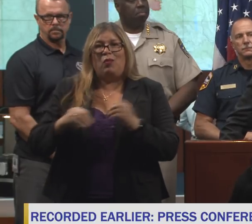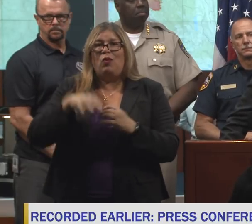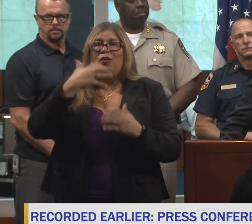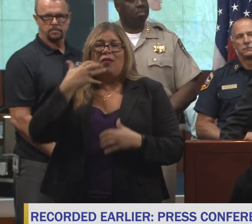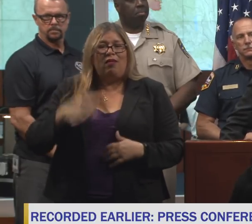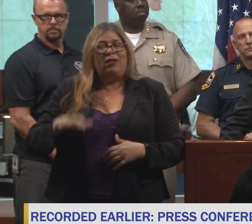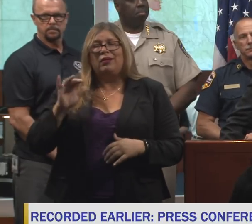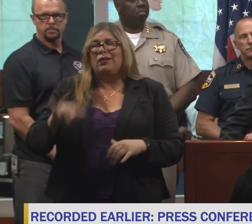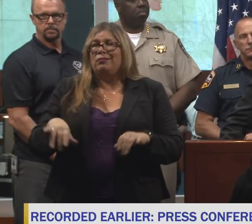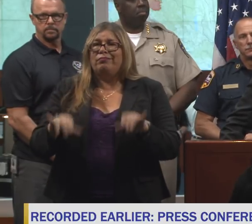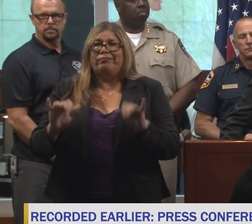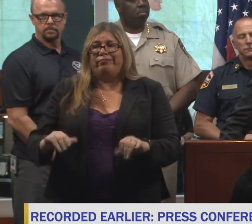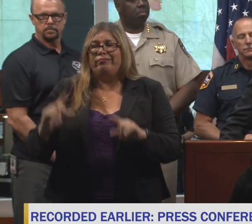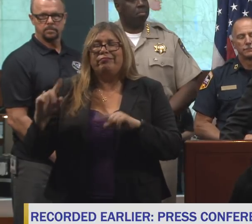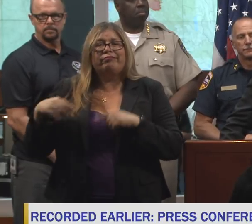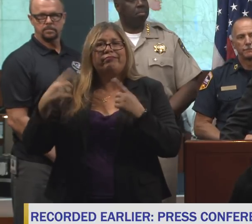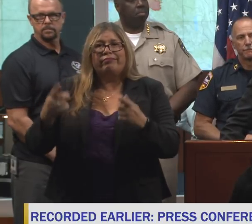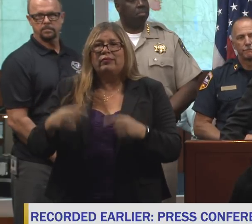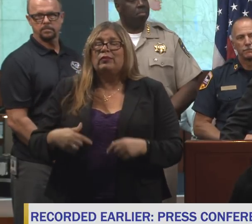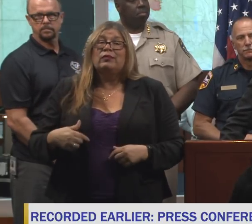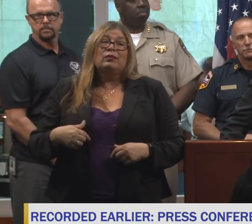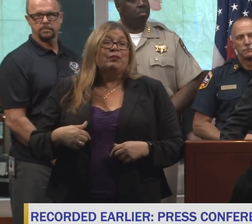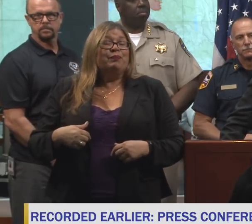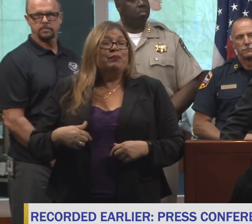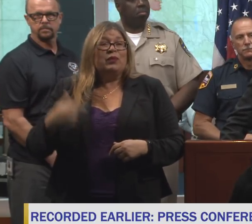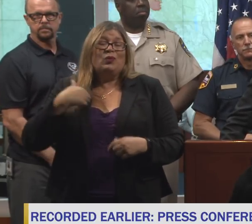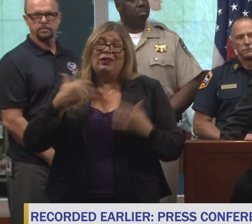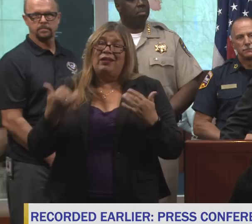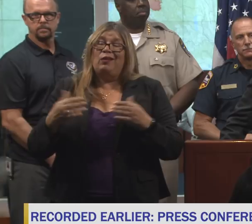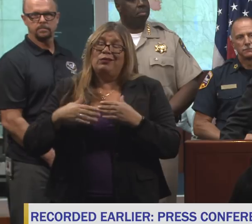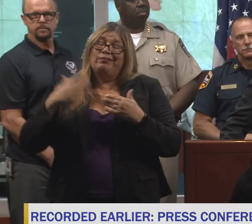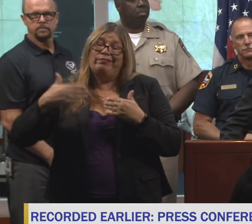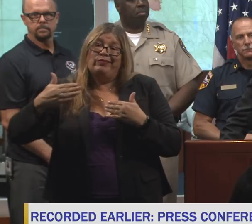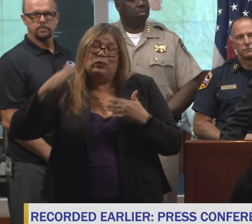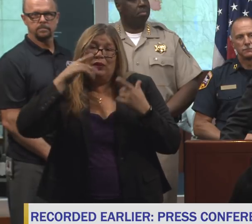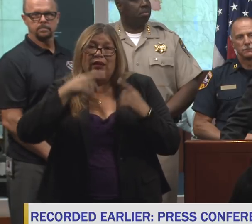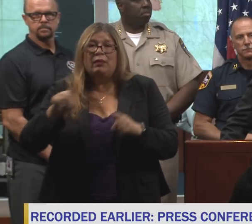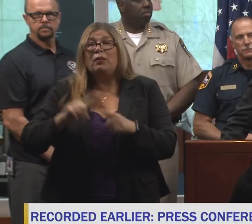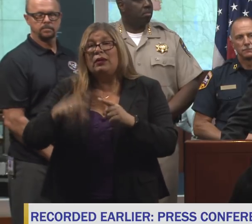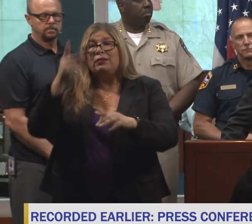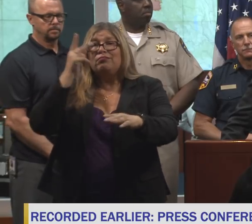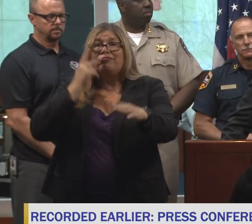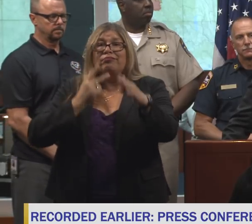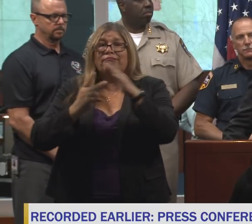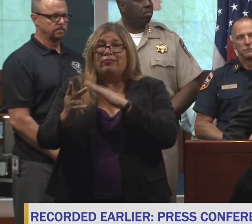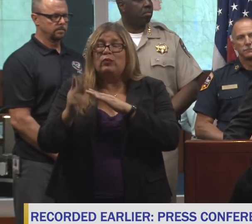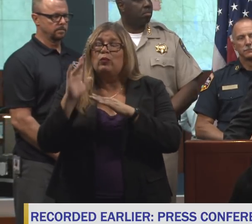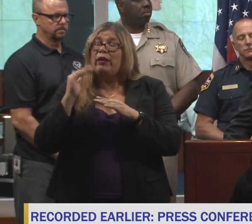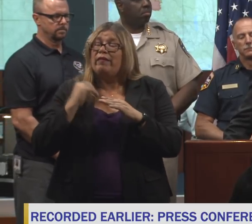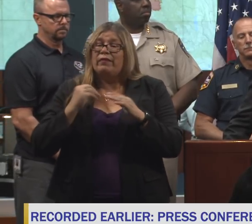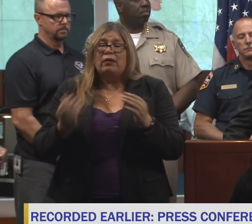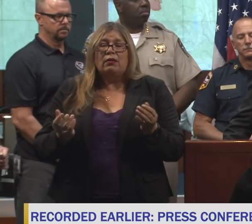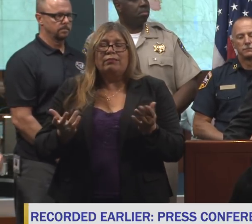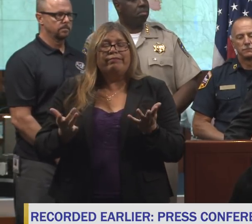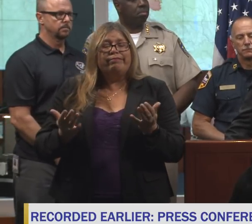continue. We're in quite a cycle, but the predictions that I see that the more serious